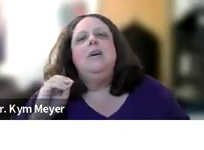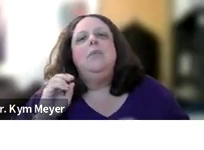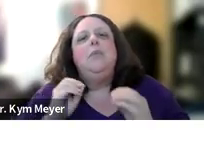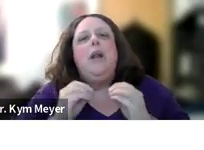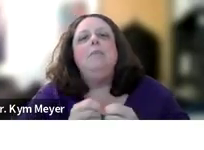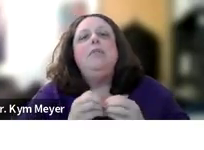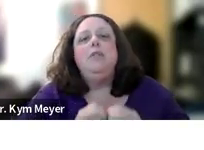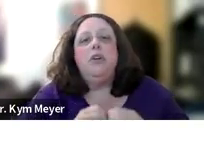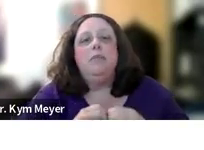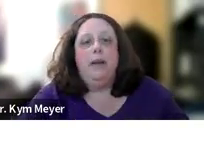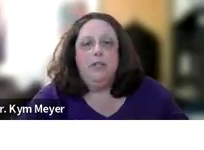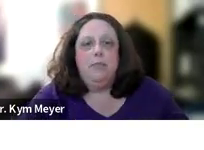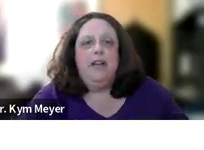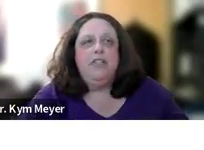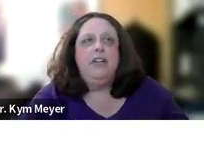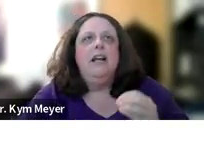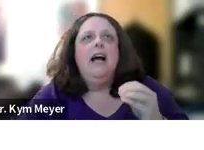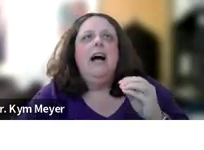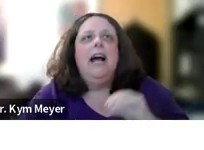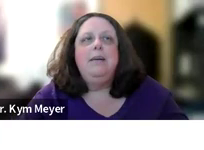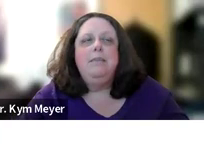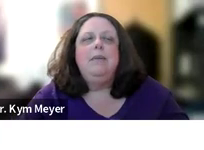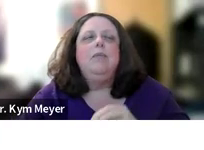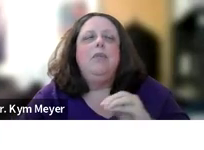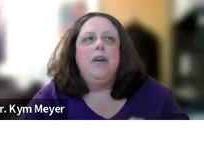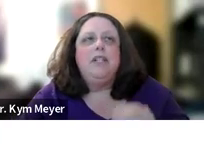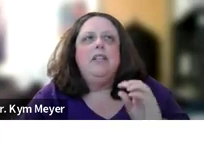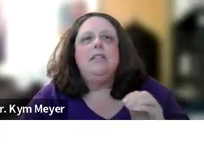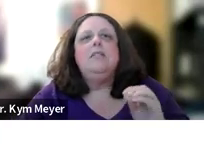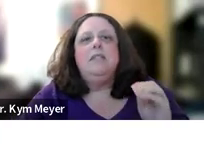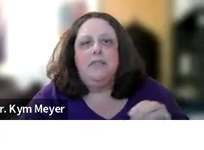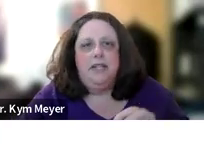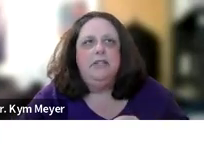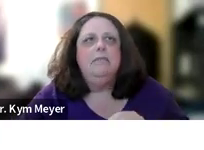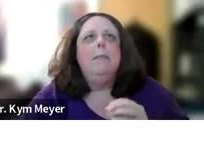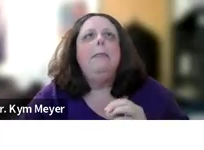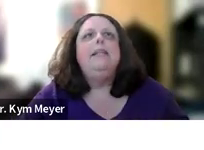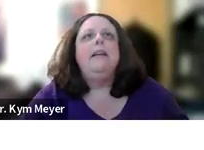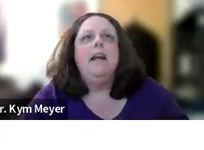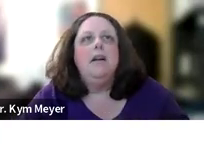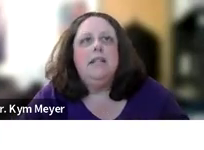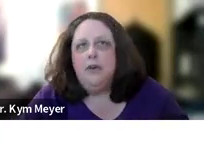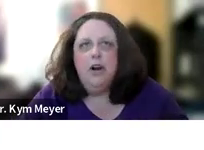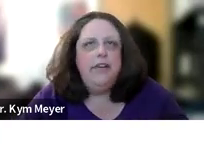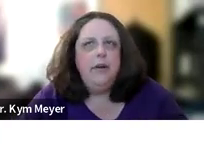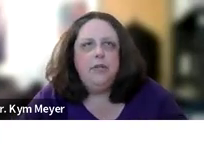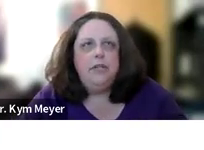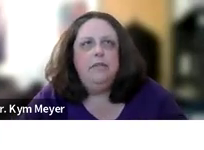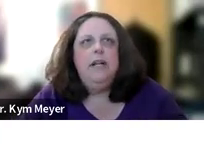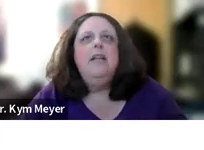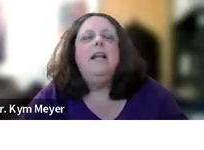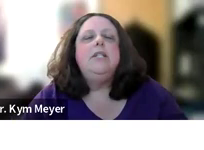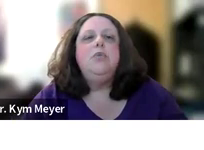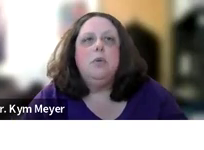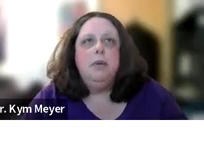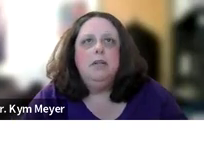This, when I'm using the term language deprivation, I'm referring to this definition. It is a deaf or hard of hearing person